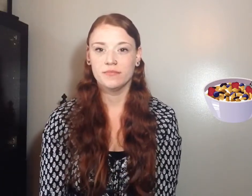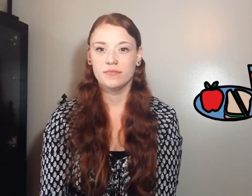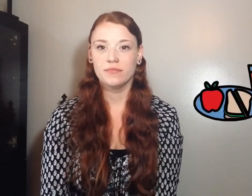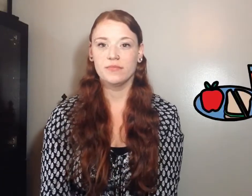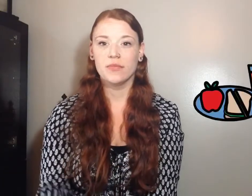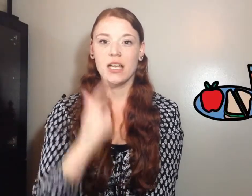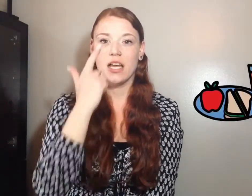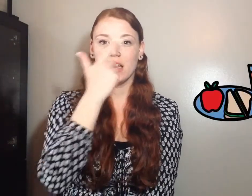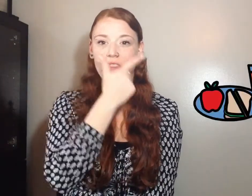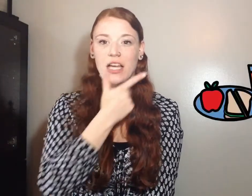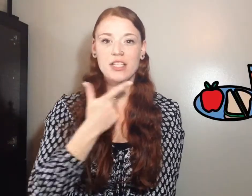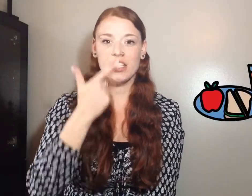Lunch.